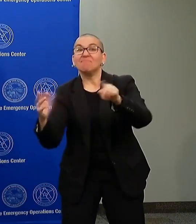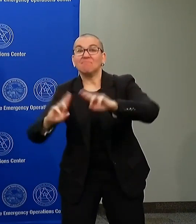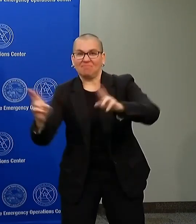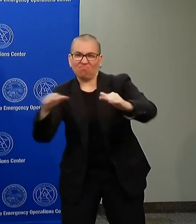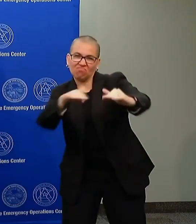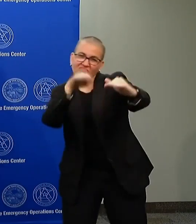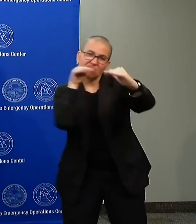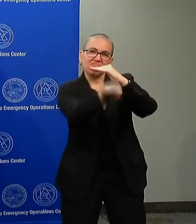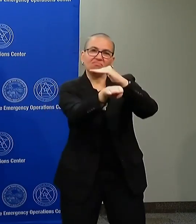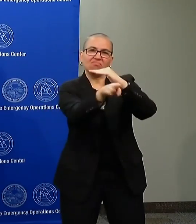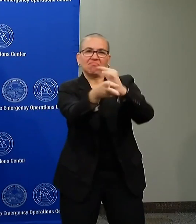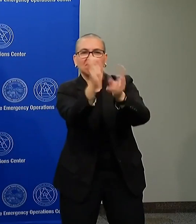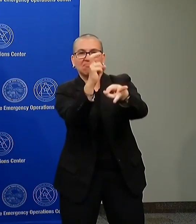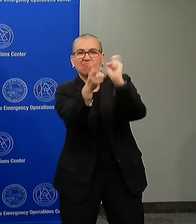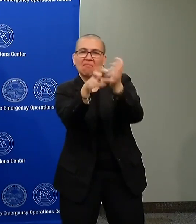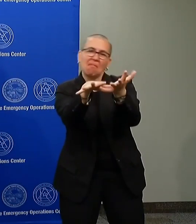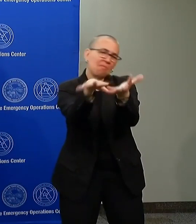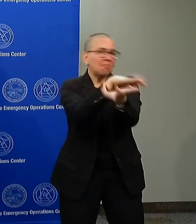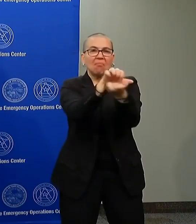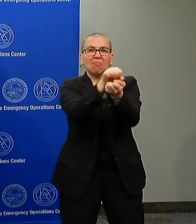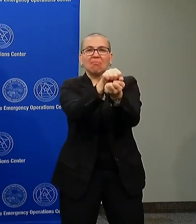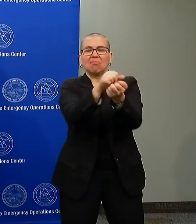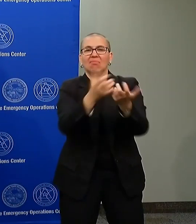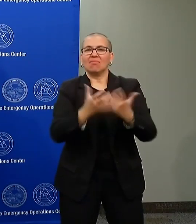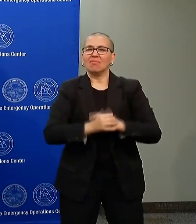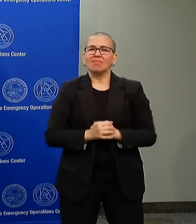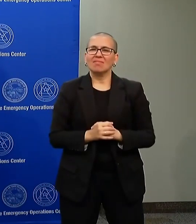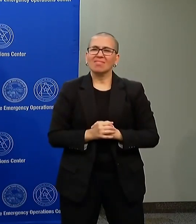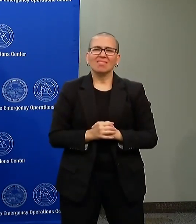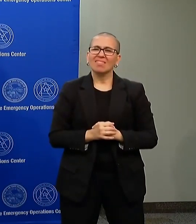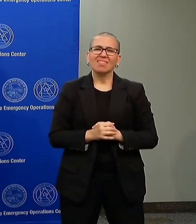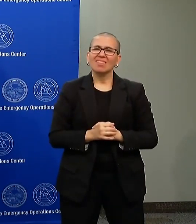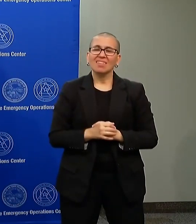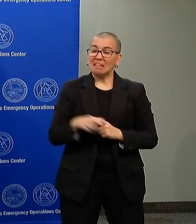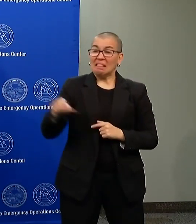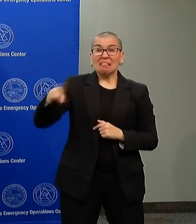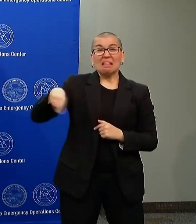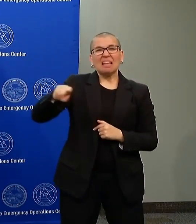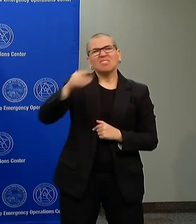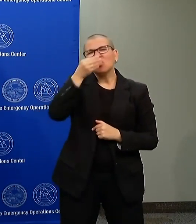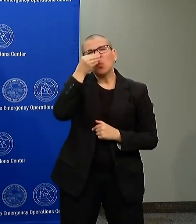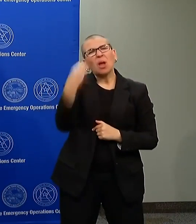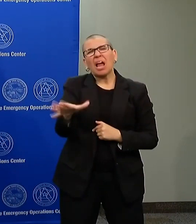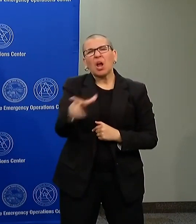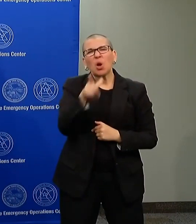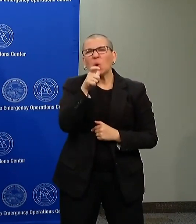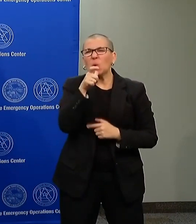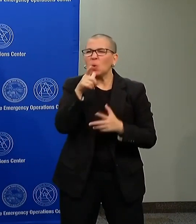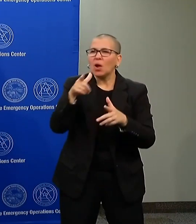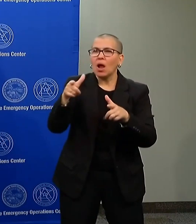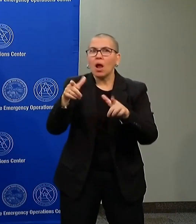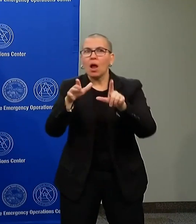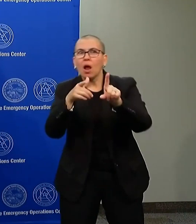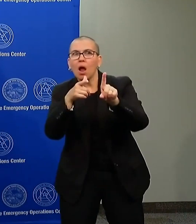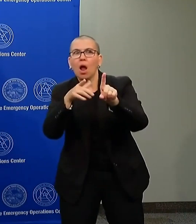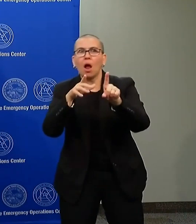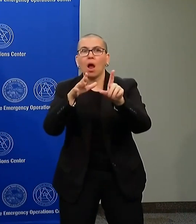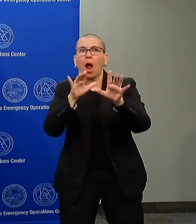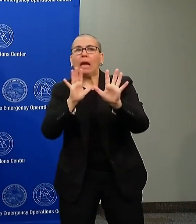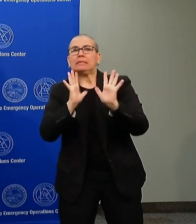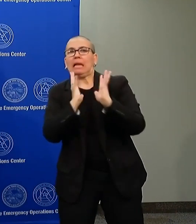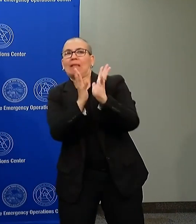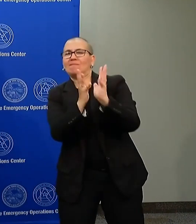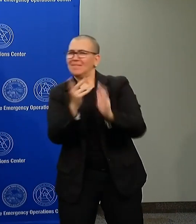And they didn't really care who they hurt in the interim. We had multiple shots fired